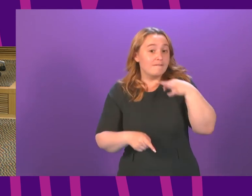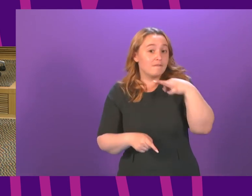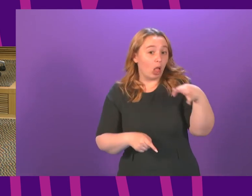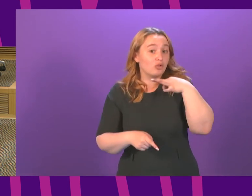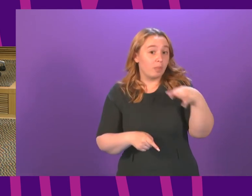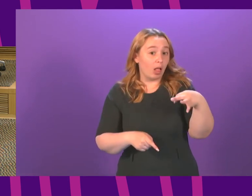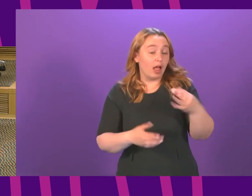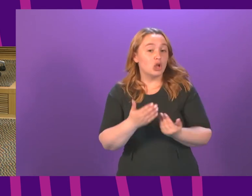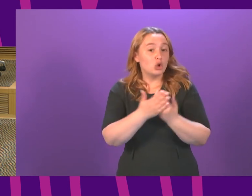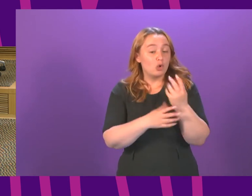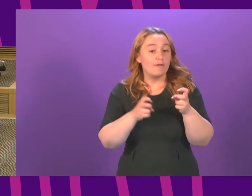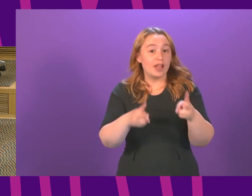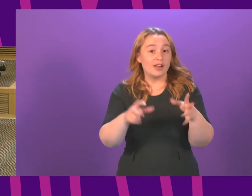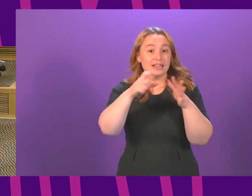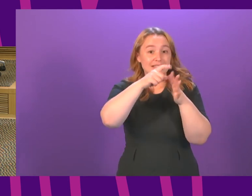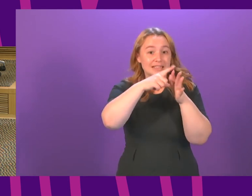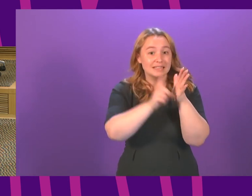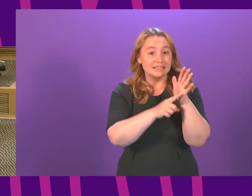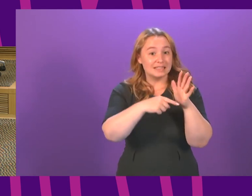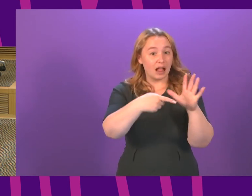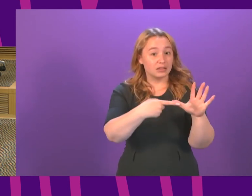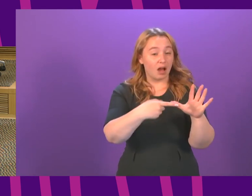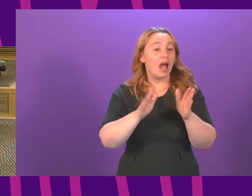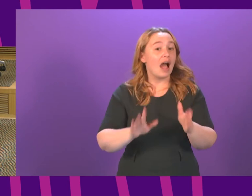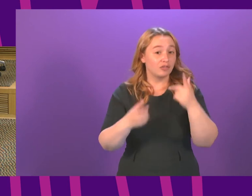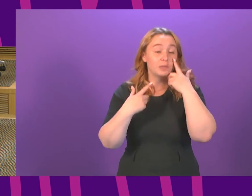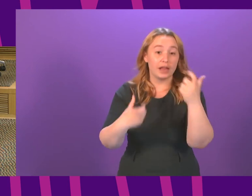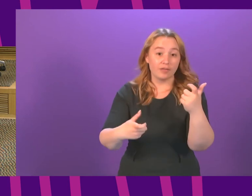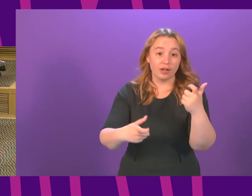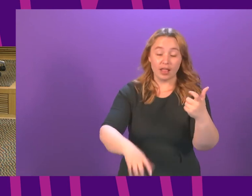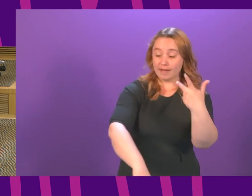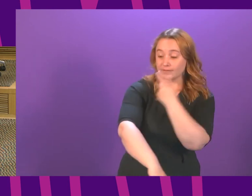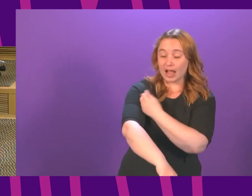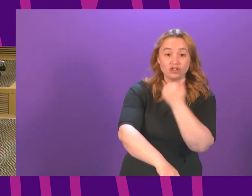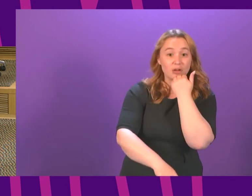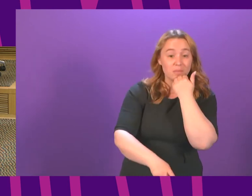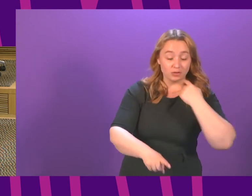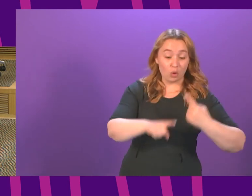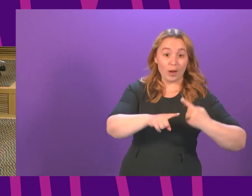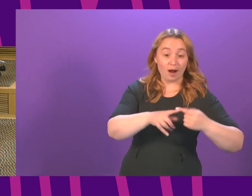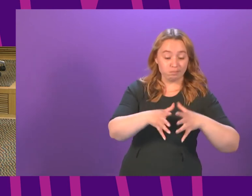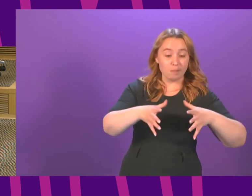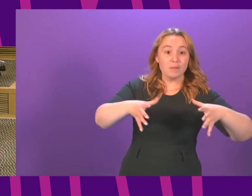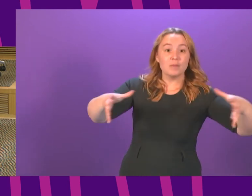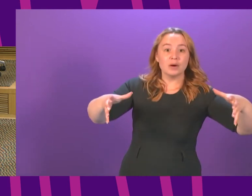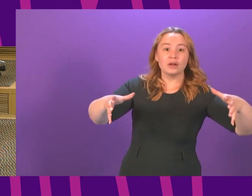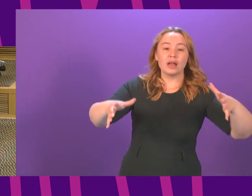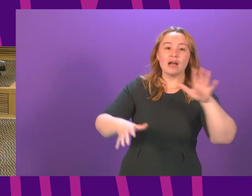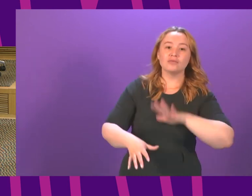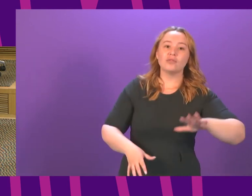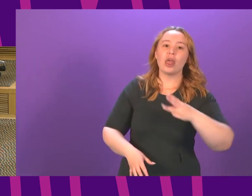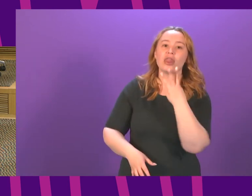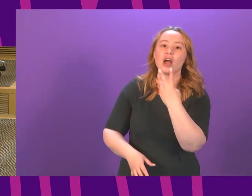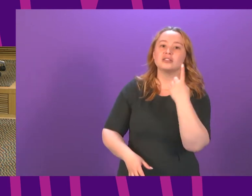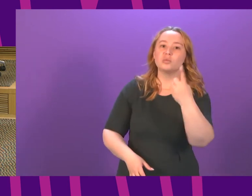variant that is why we need to be cautious vaccinations are speeding up again just for example today we have reported just under 31